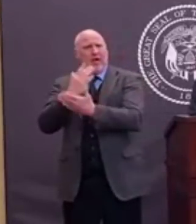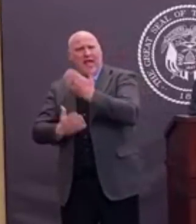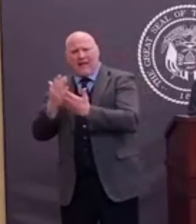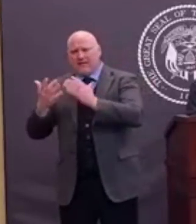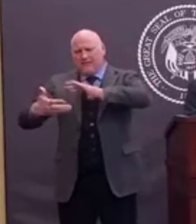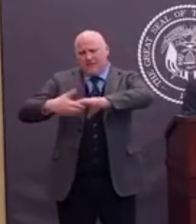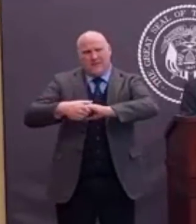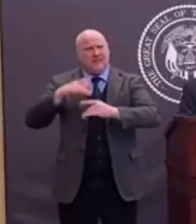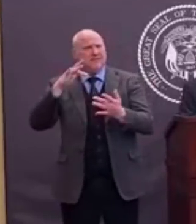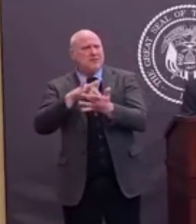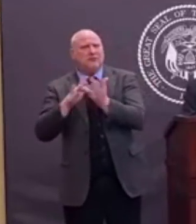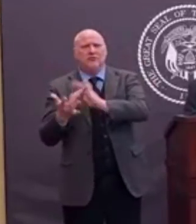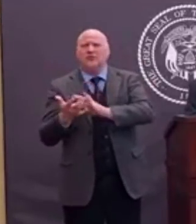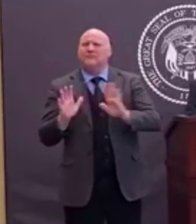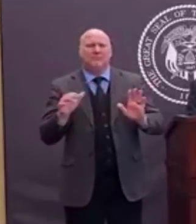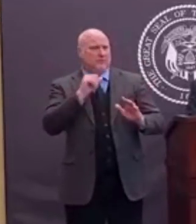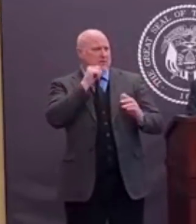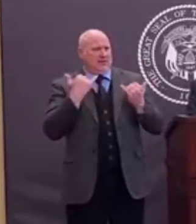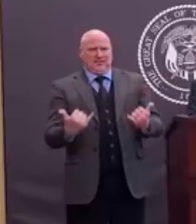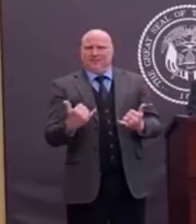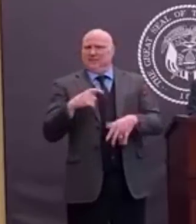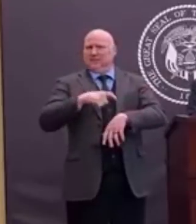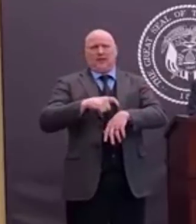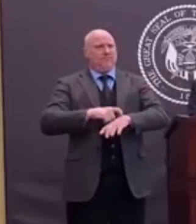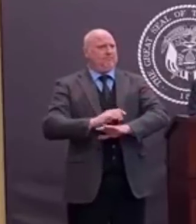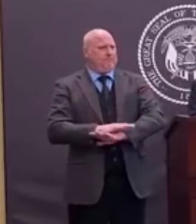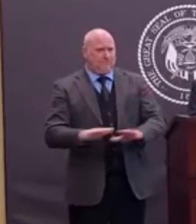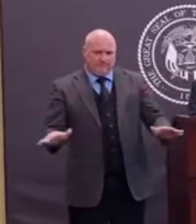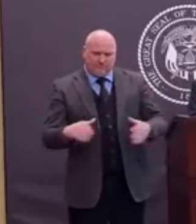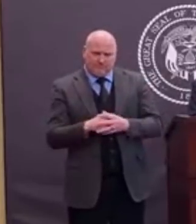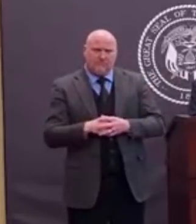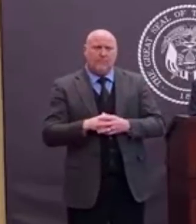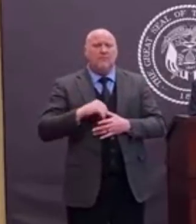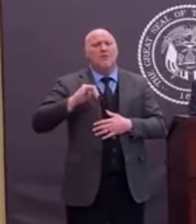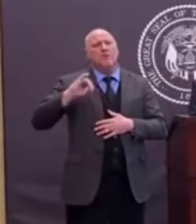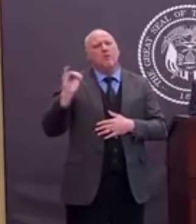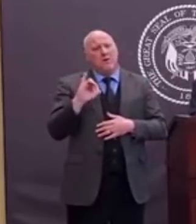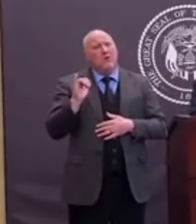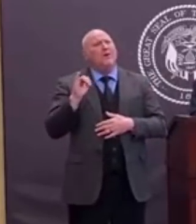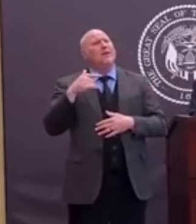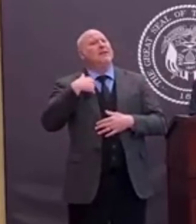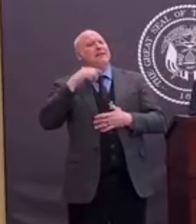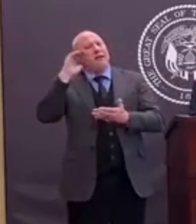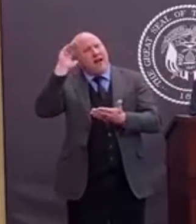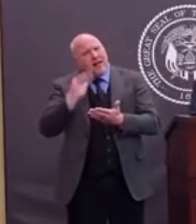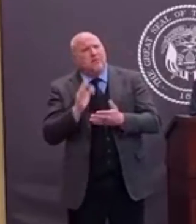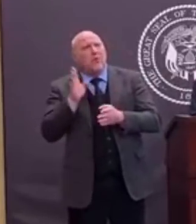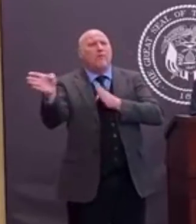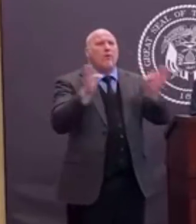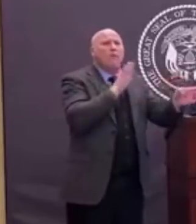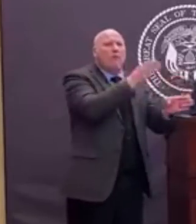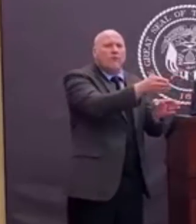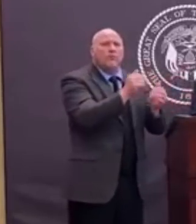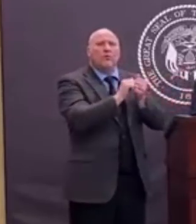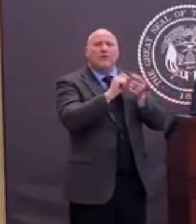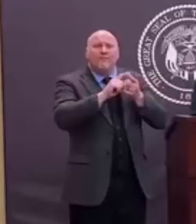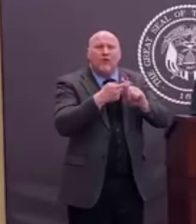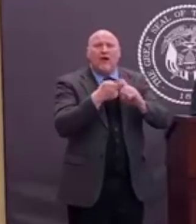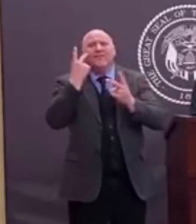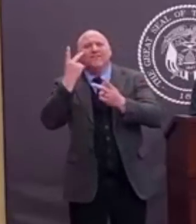I know this is a hard one. You're going to have to cut down and not visit friends and family. I've talked about our thing for Sunday dinner.